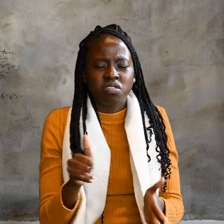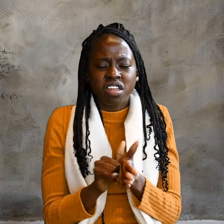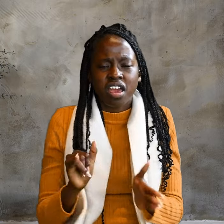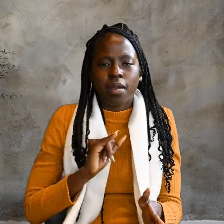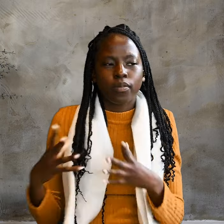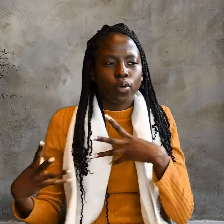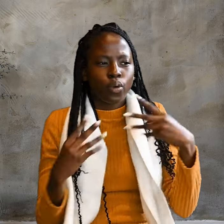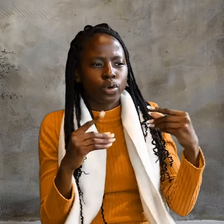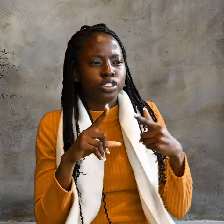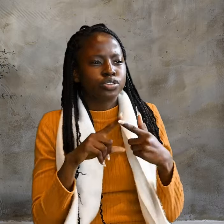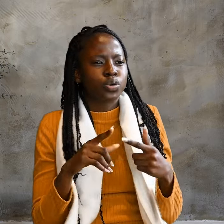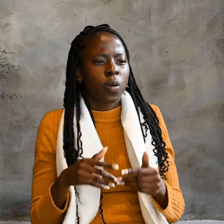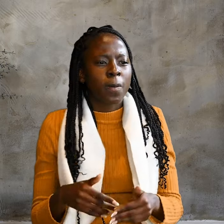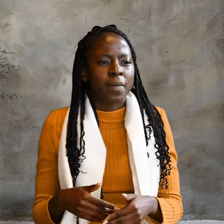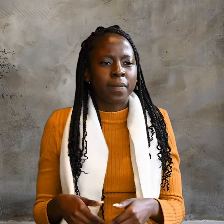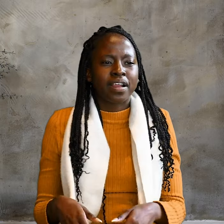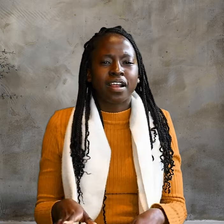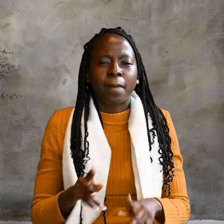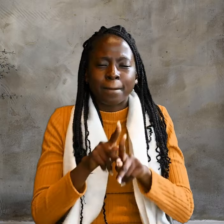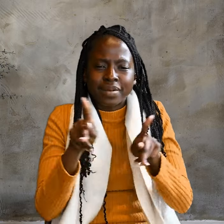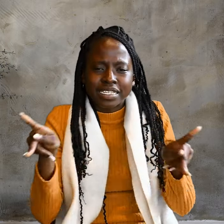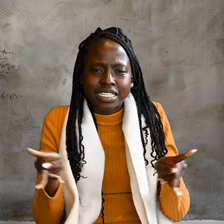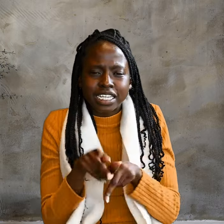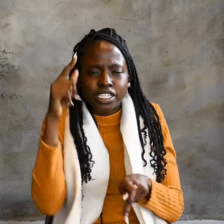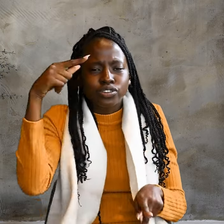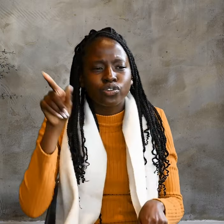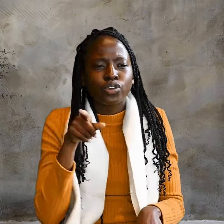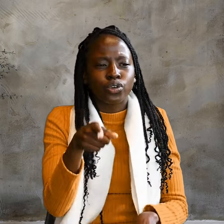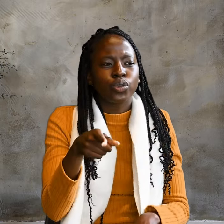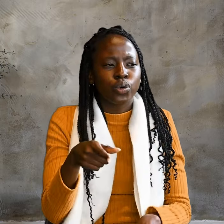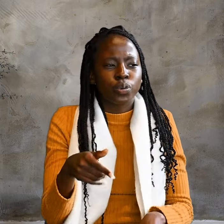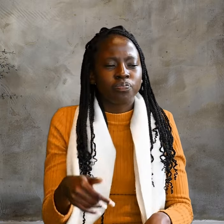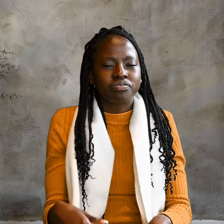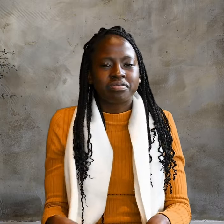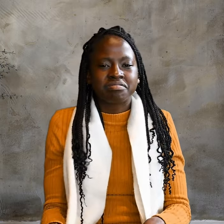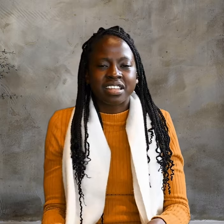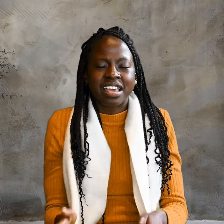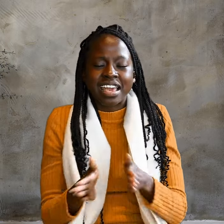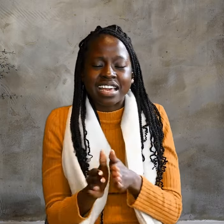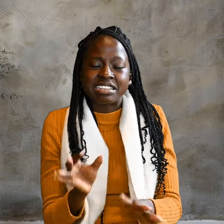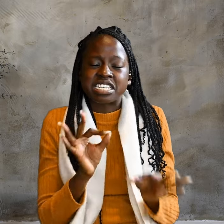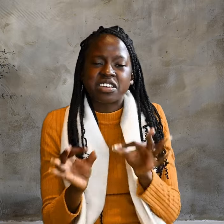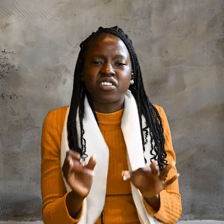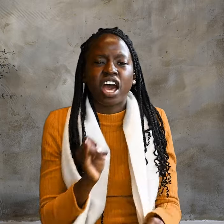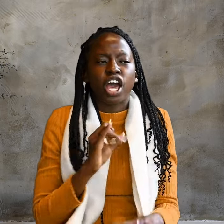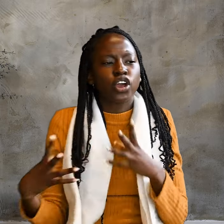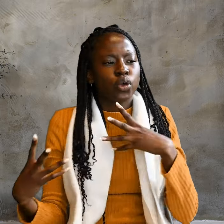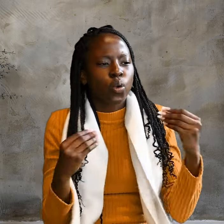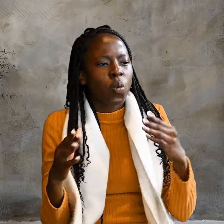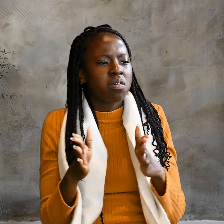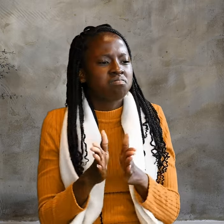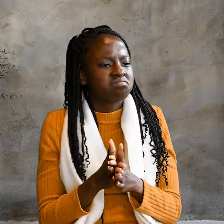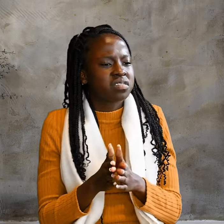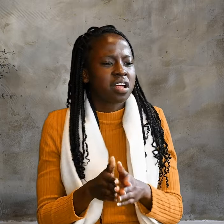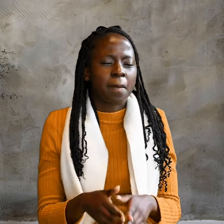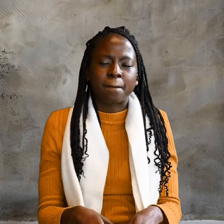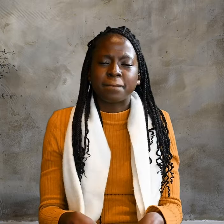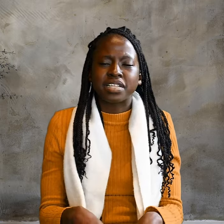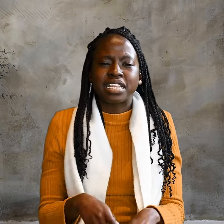there to prepare a place for you? And if I go and prepare a place for you, I will